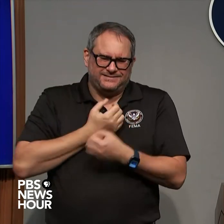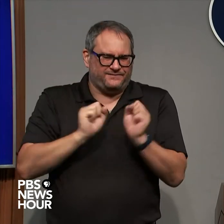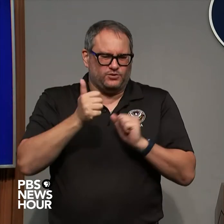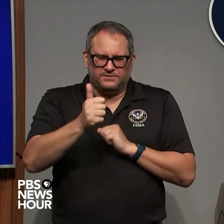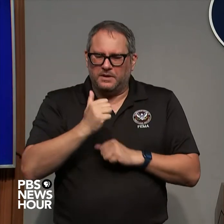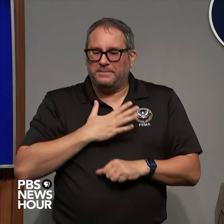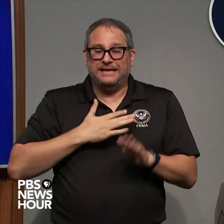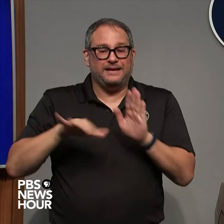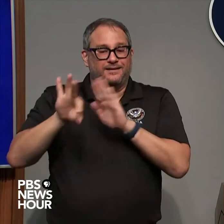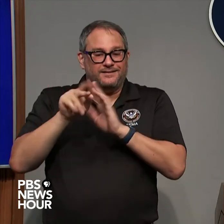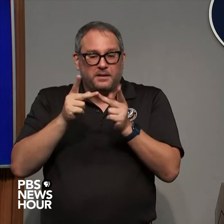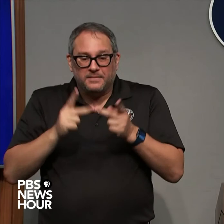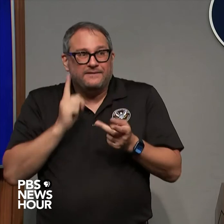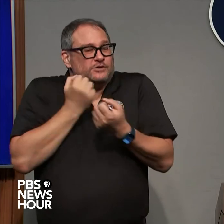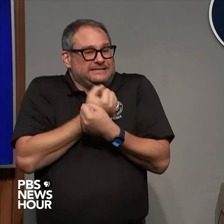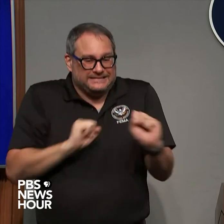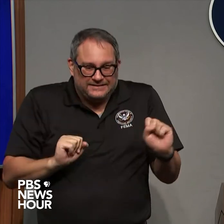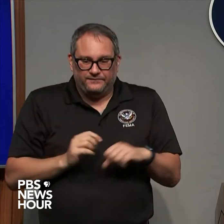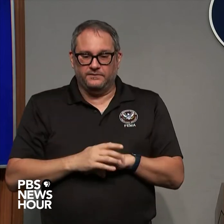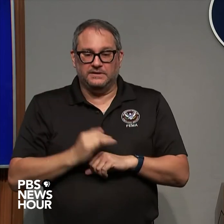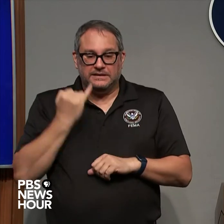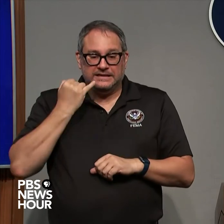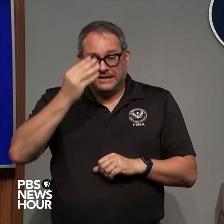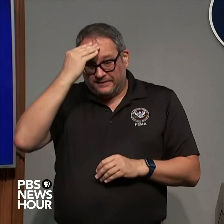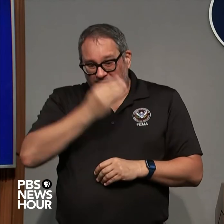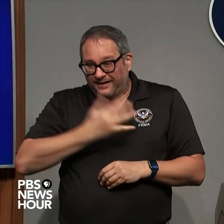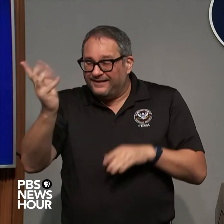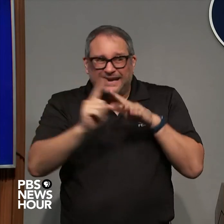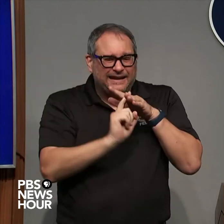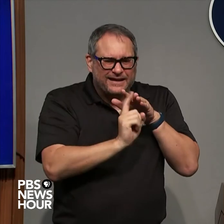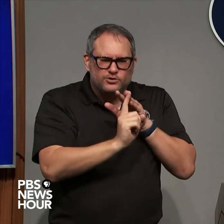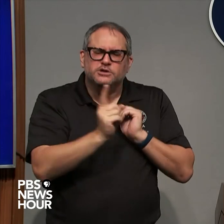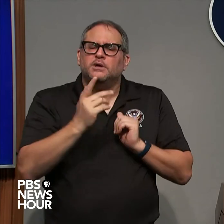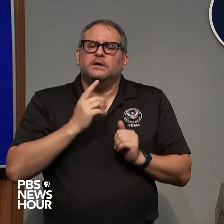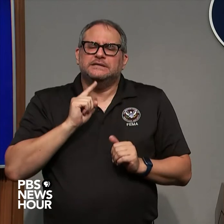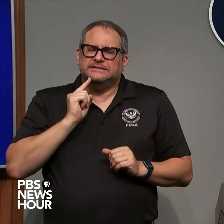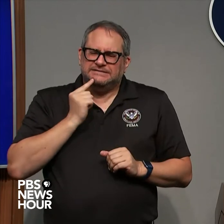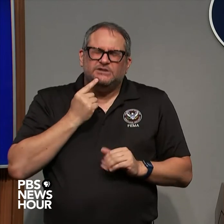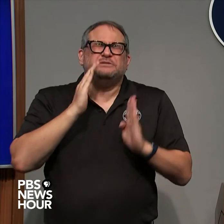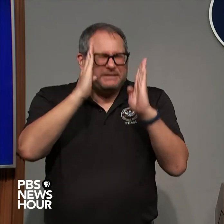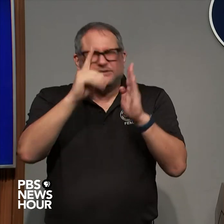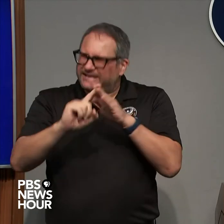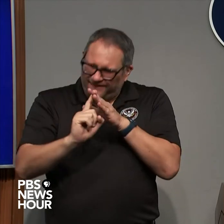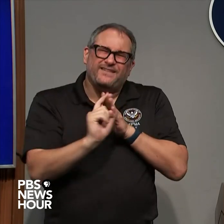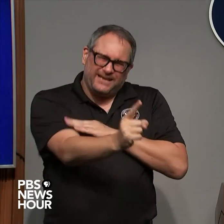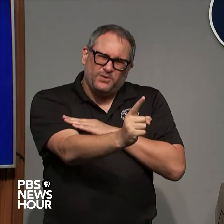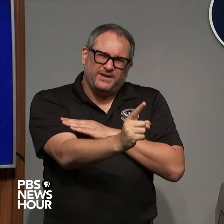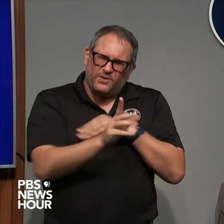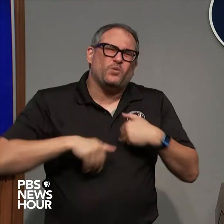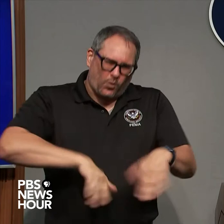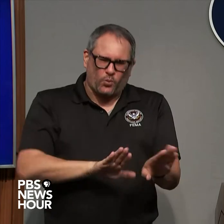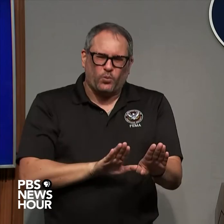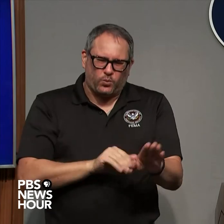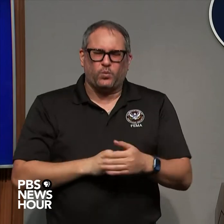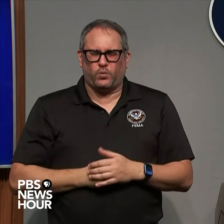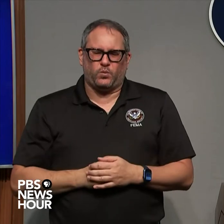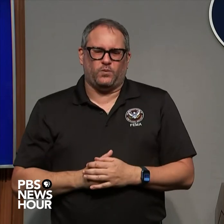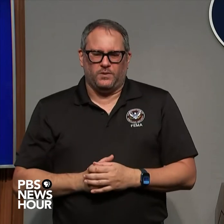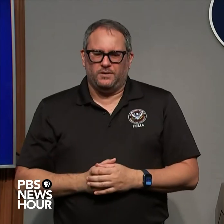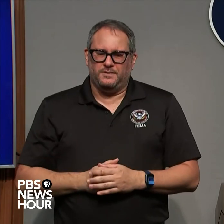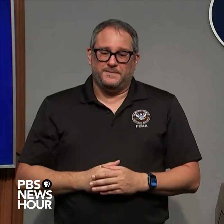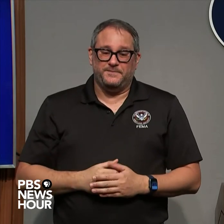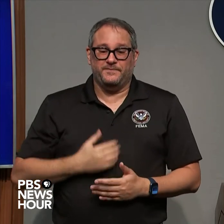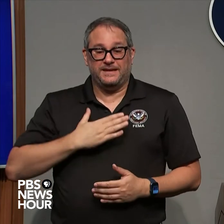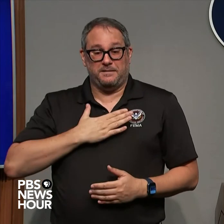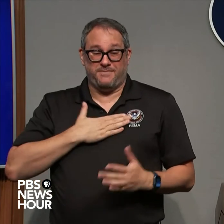are still being asked to evacuate take them seriously evacuate and get out of harm's way I think the other big concern I have is then once the